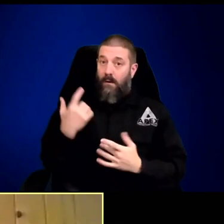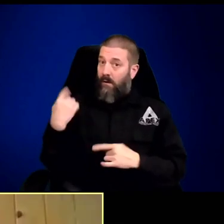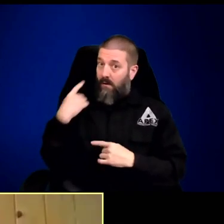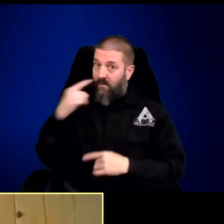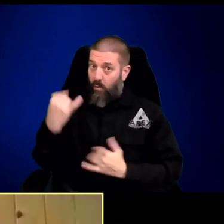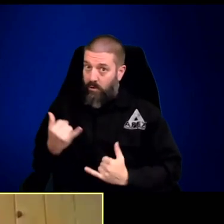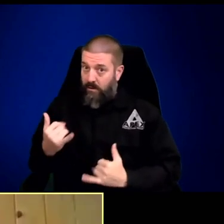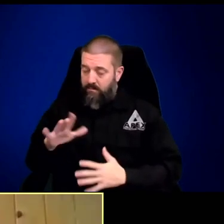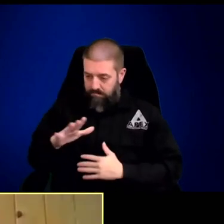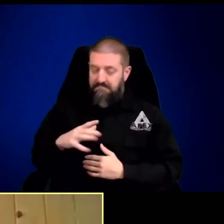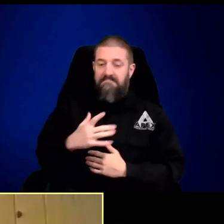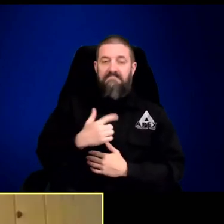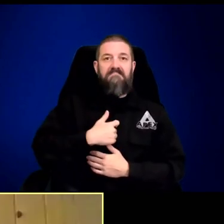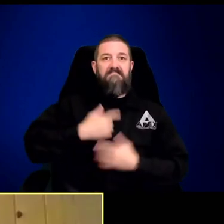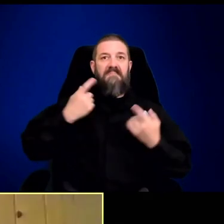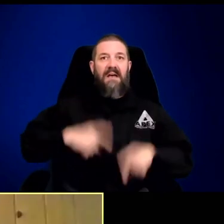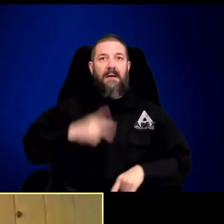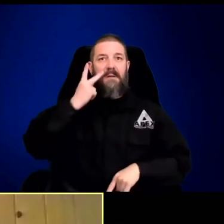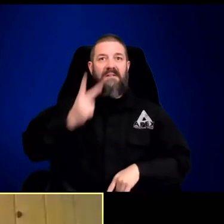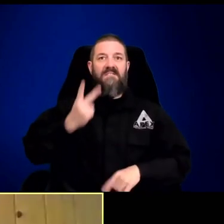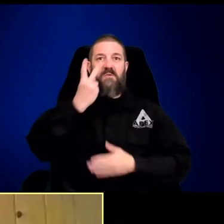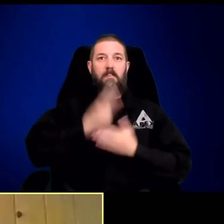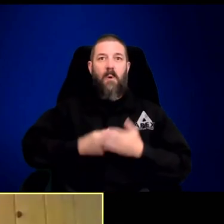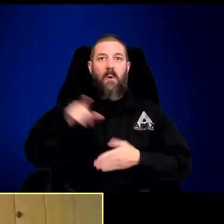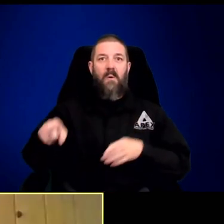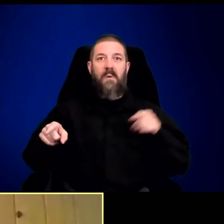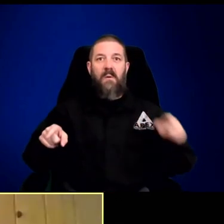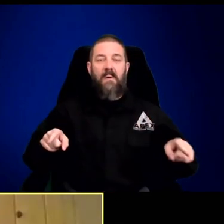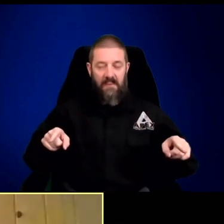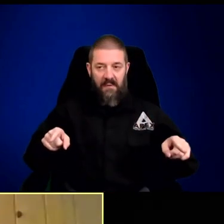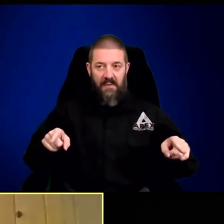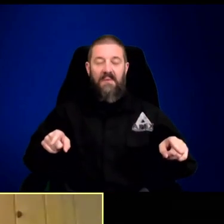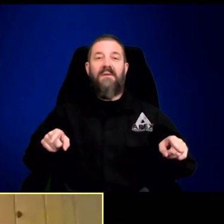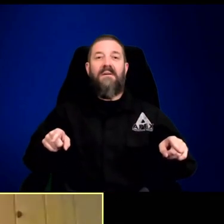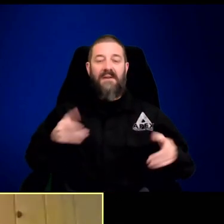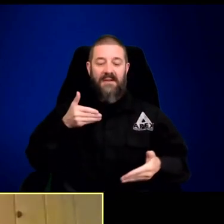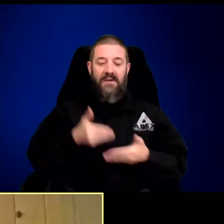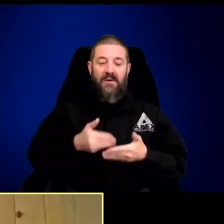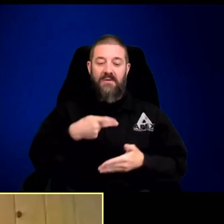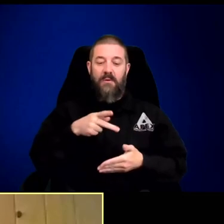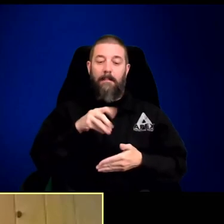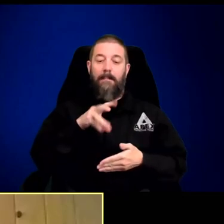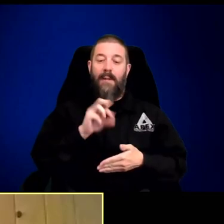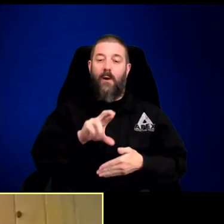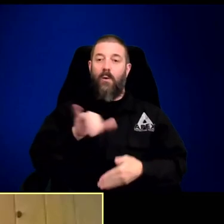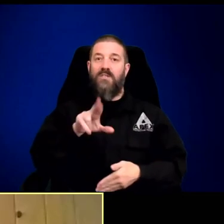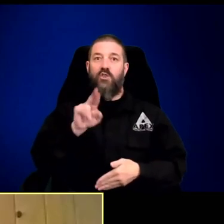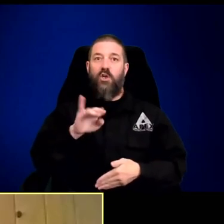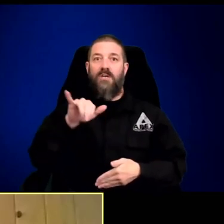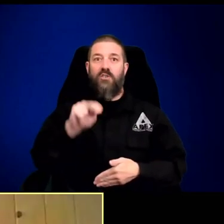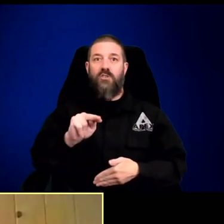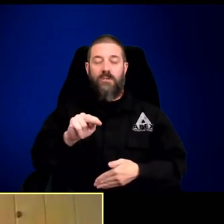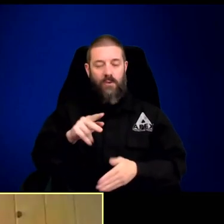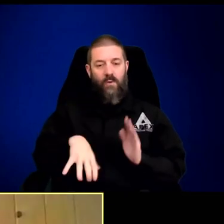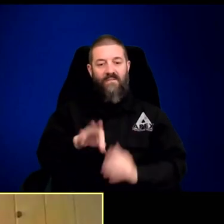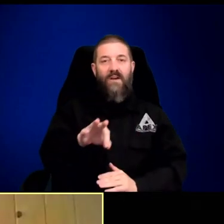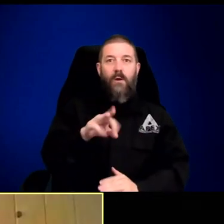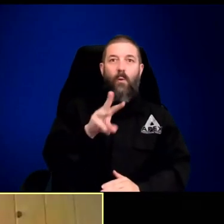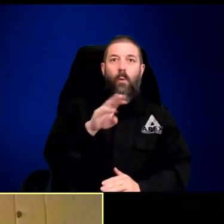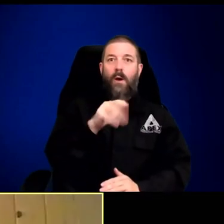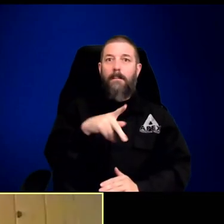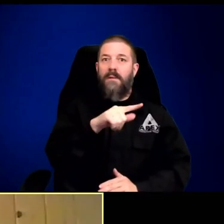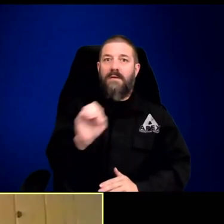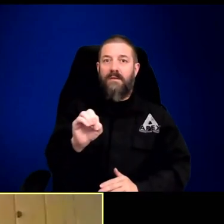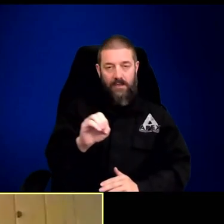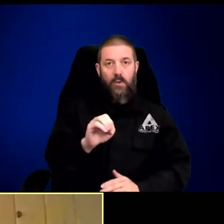So what happened today, to further the story, is I saw both packs of wolves. So